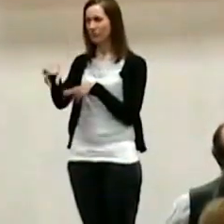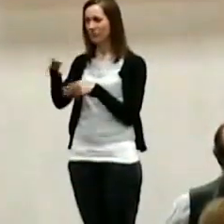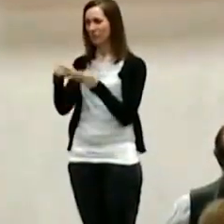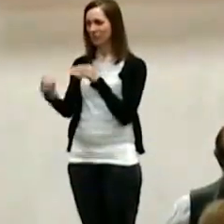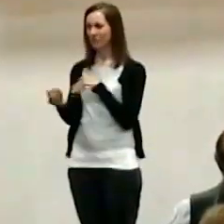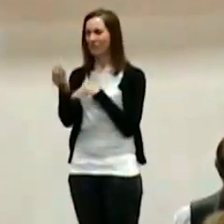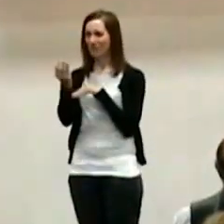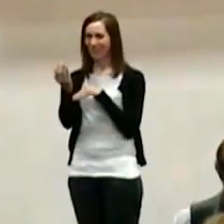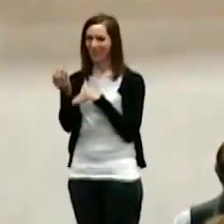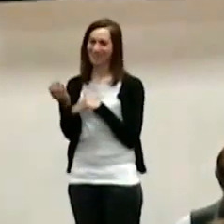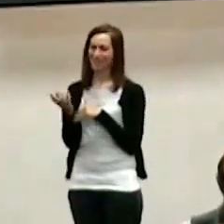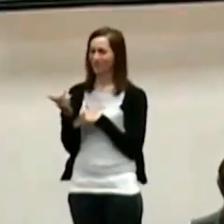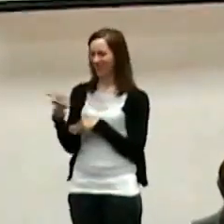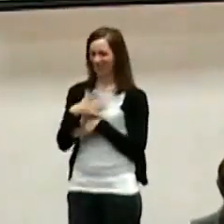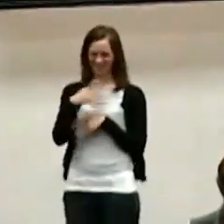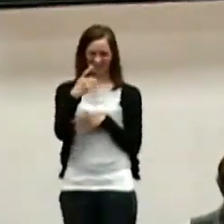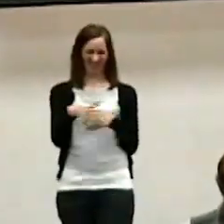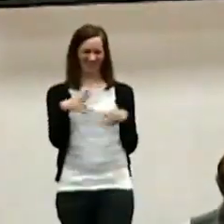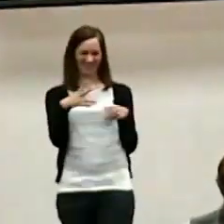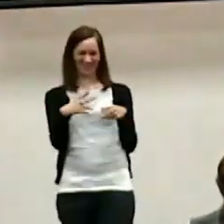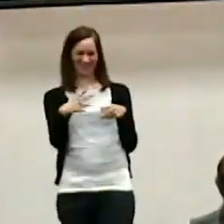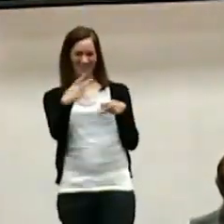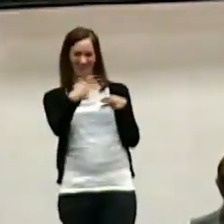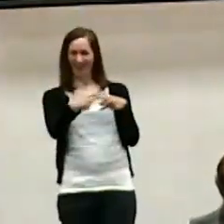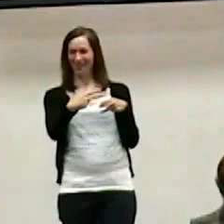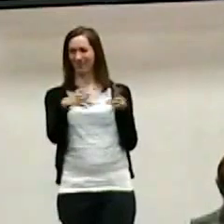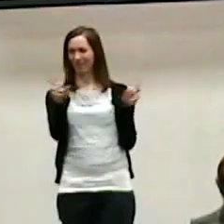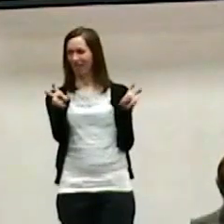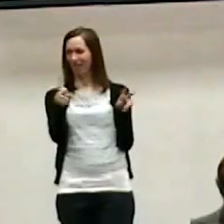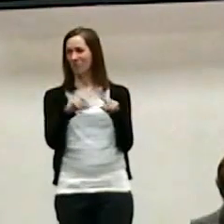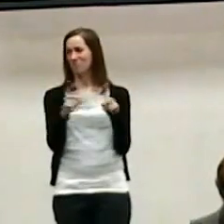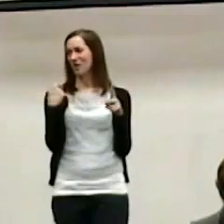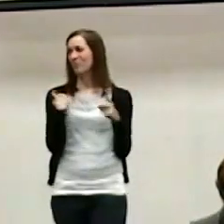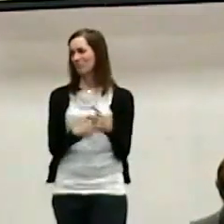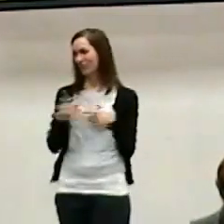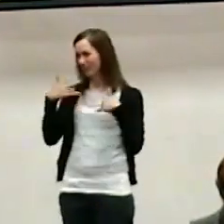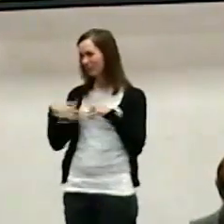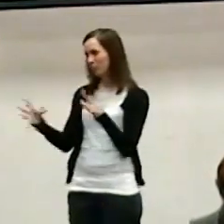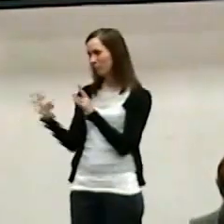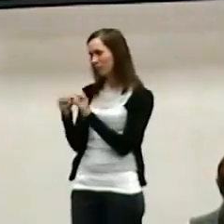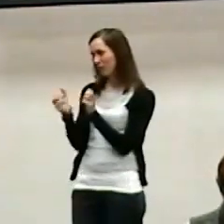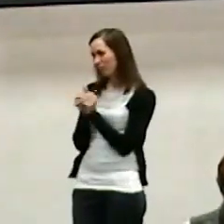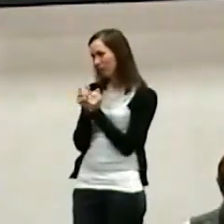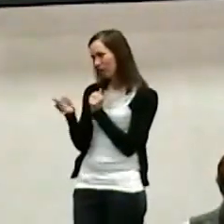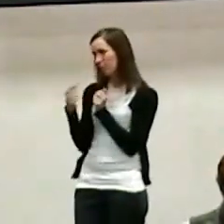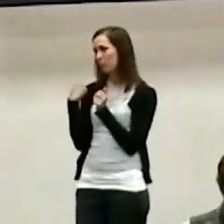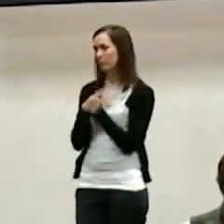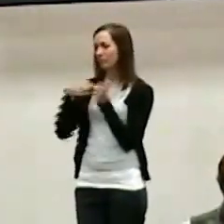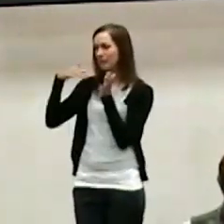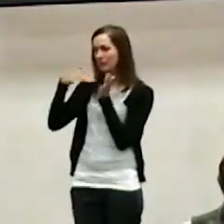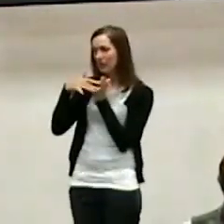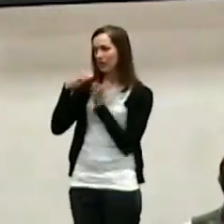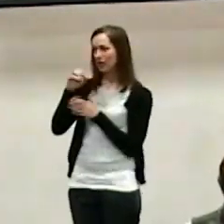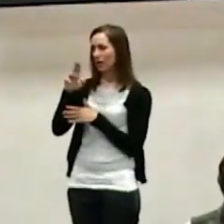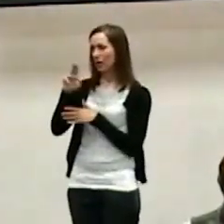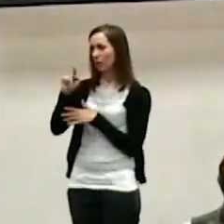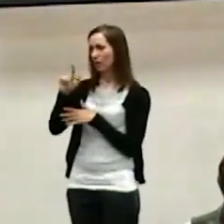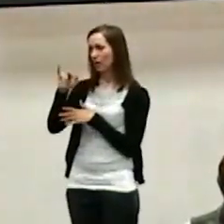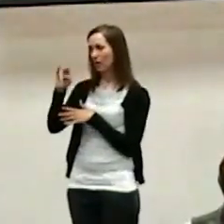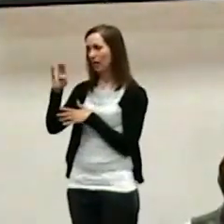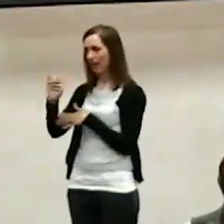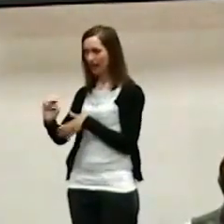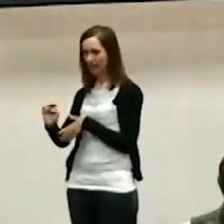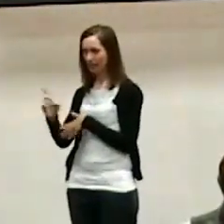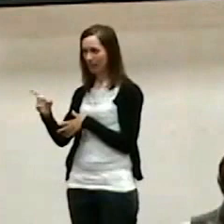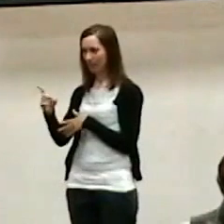stop him from sharing his wisdom. And I'm forever thankful for it. We studied and discussed an outline he had come up with. If you all remember, he was on the clock at